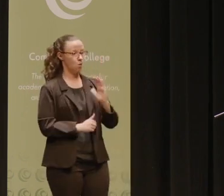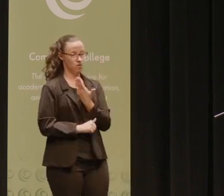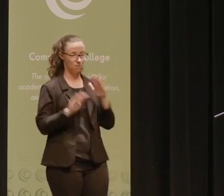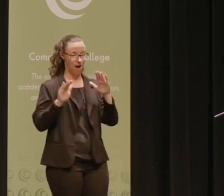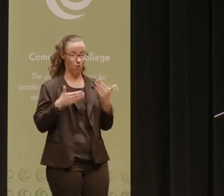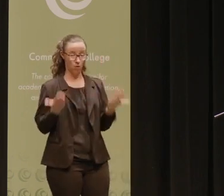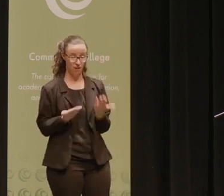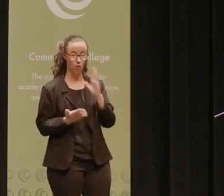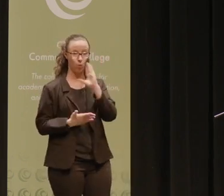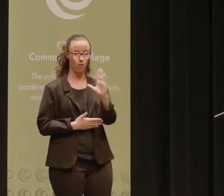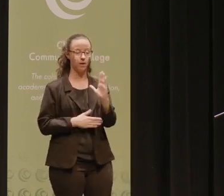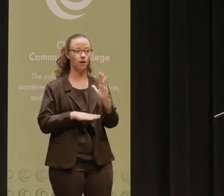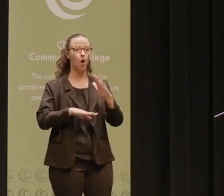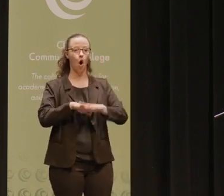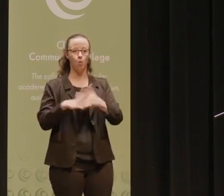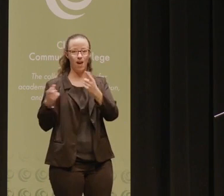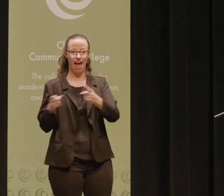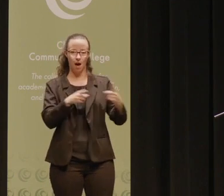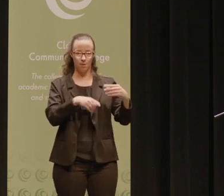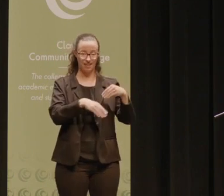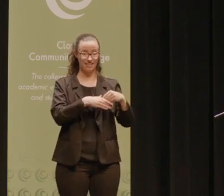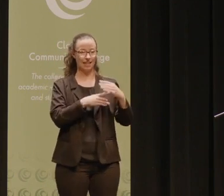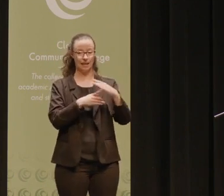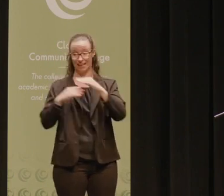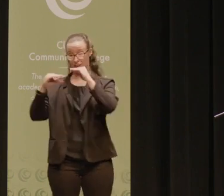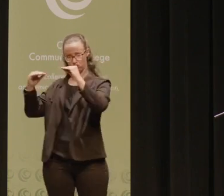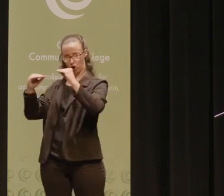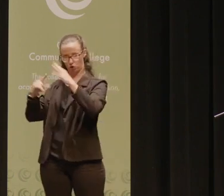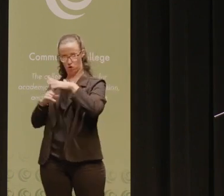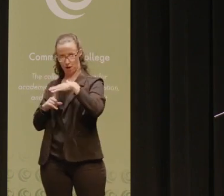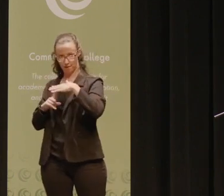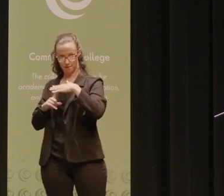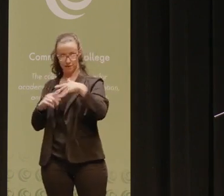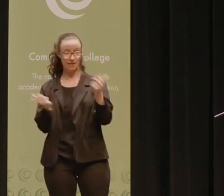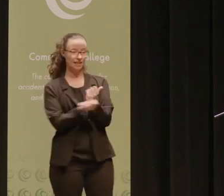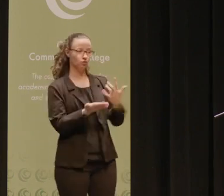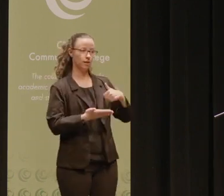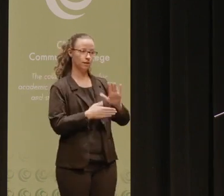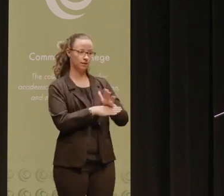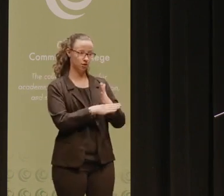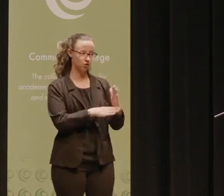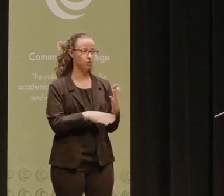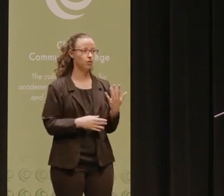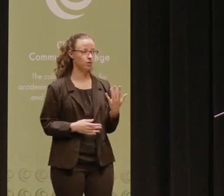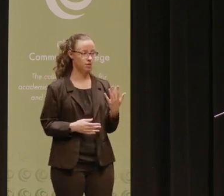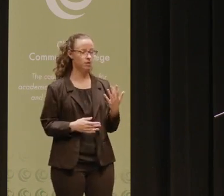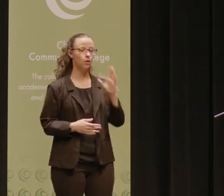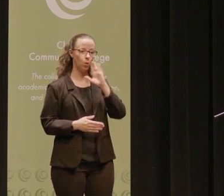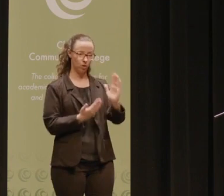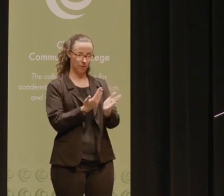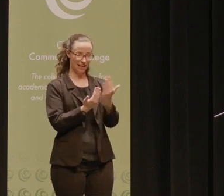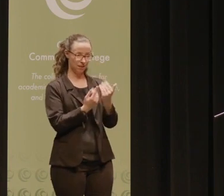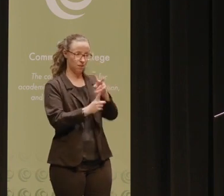focus here will be primarily on what occurs in the context of instruction, everything that I share can be